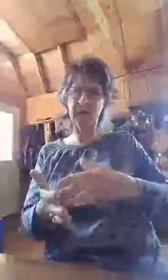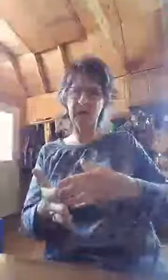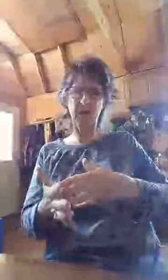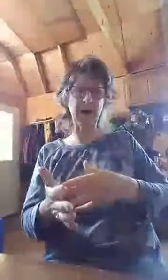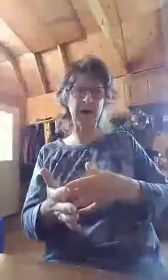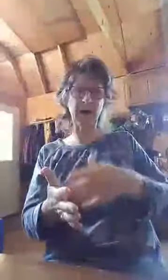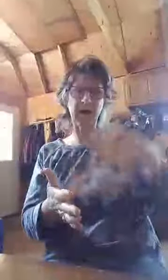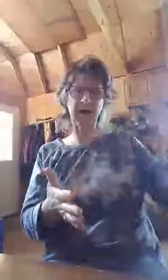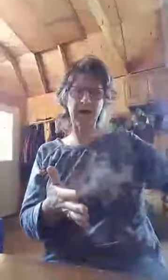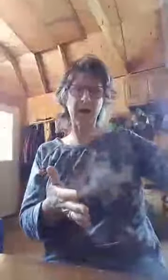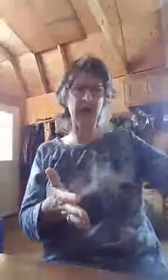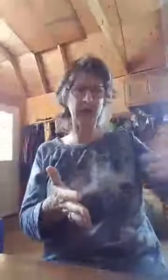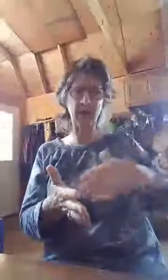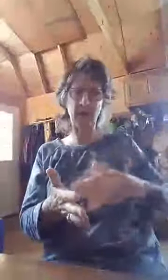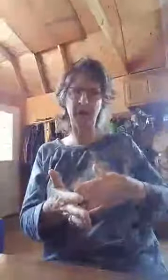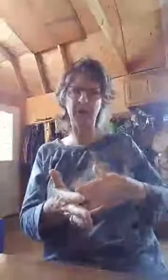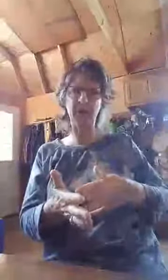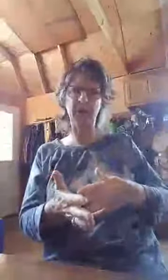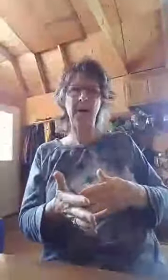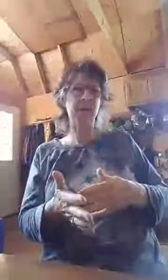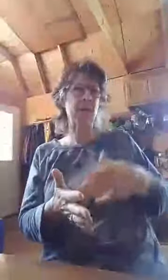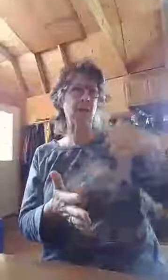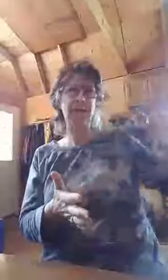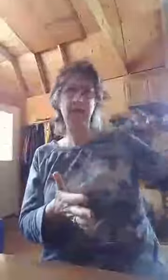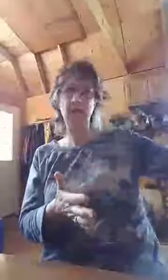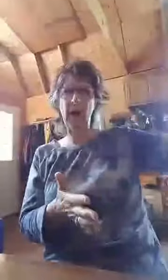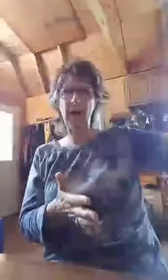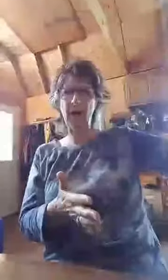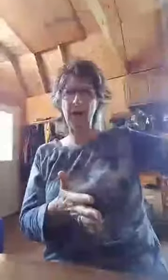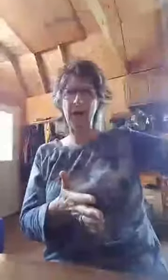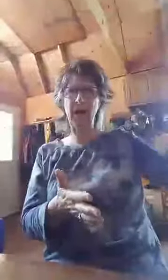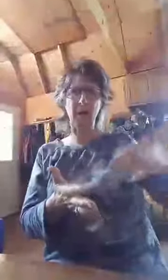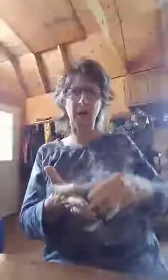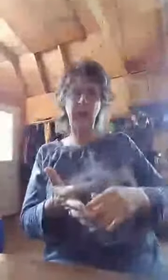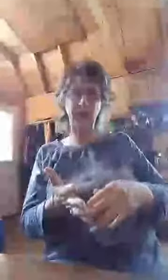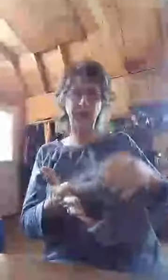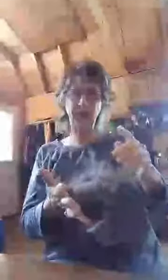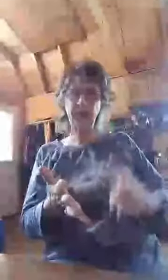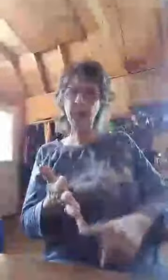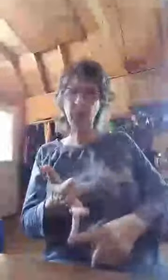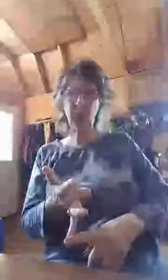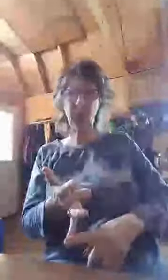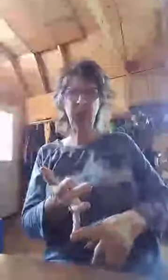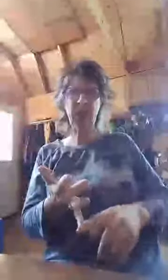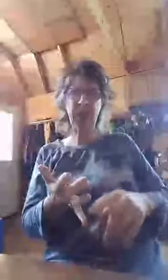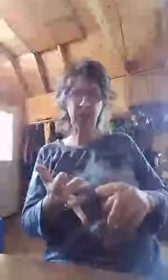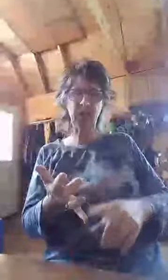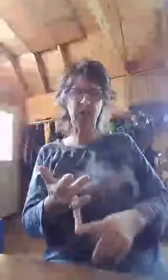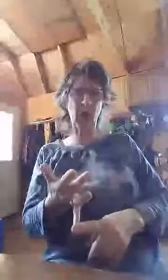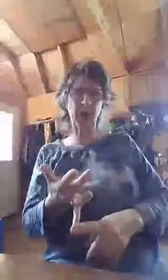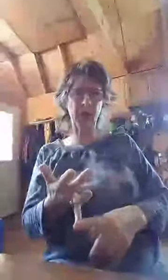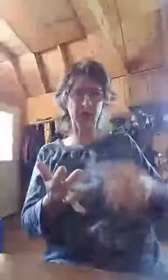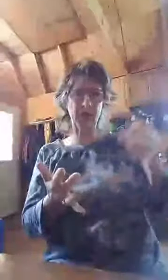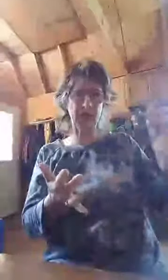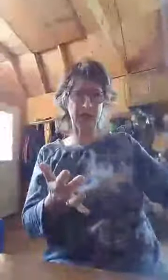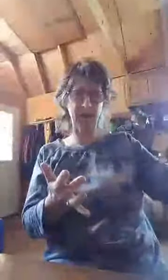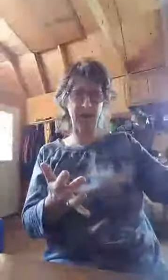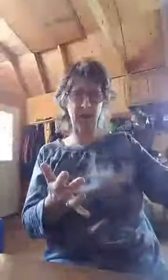I say, the word says everything I set my hands to do prospers. So I send you out in Jesus name to go get three paying Christian authors whose destiny book